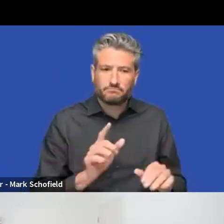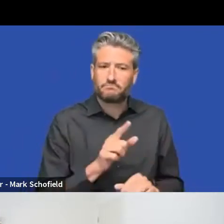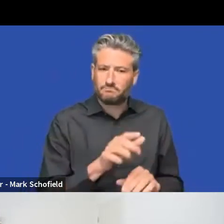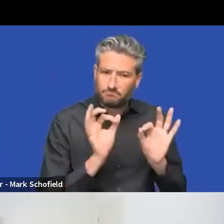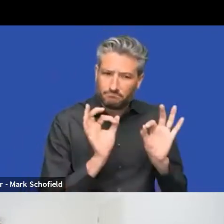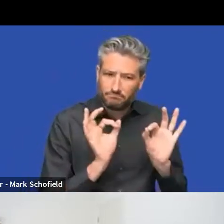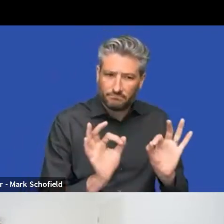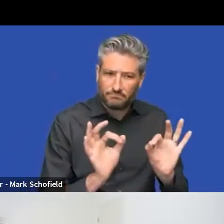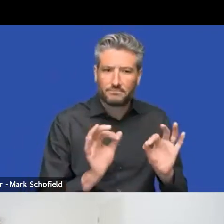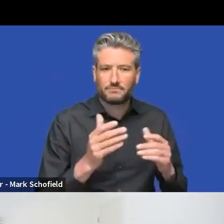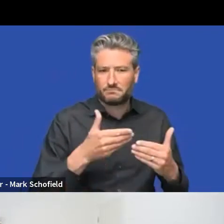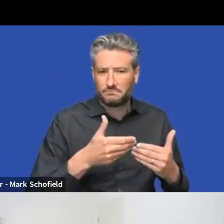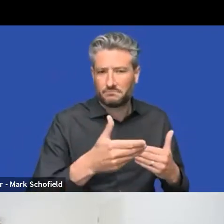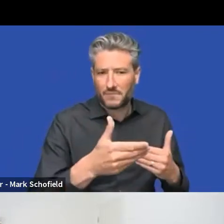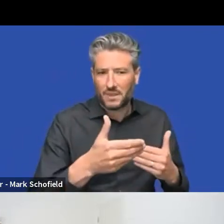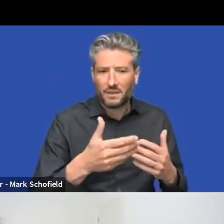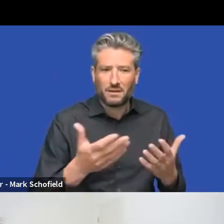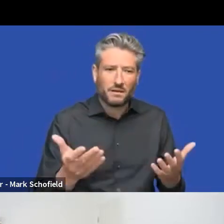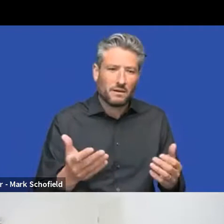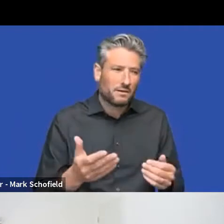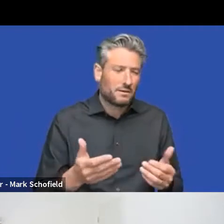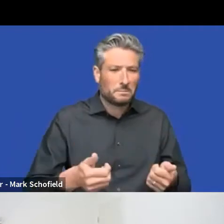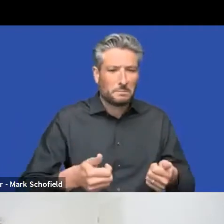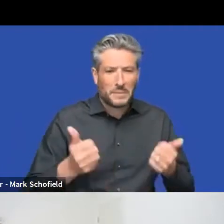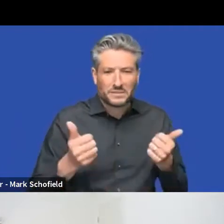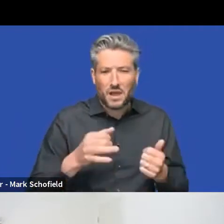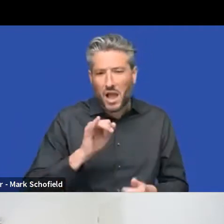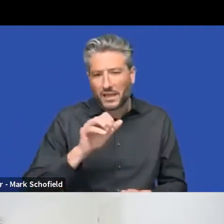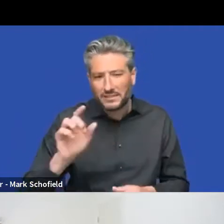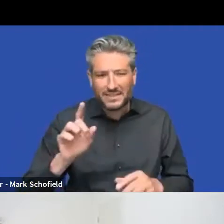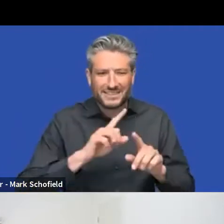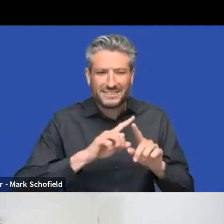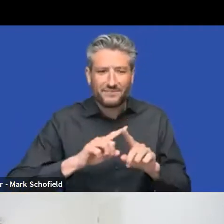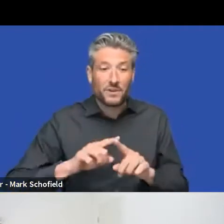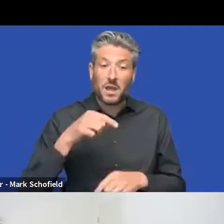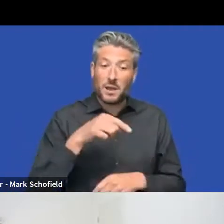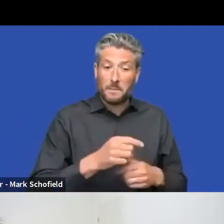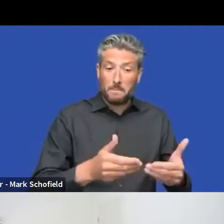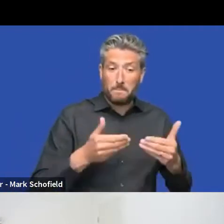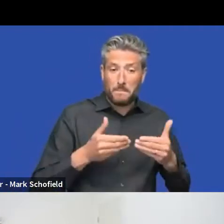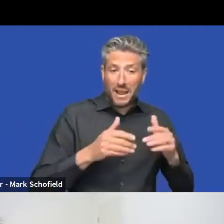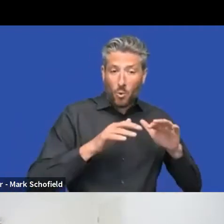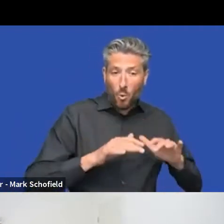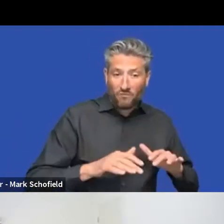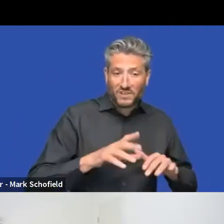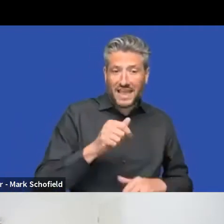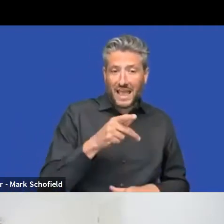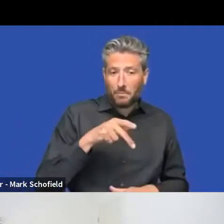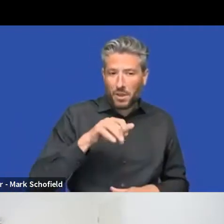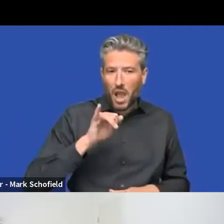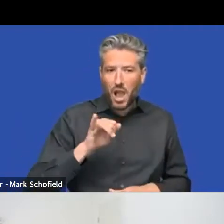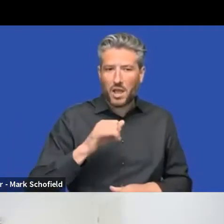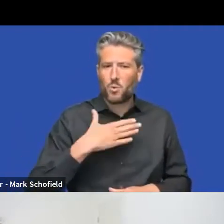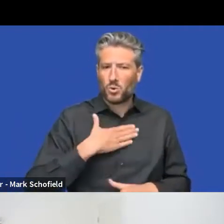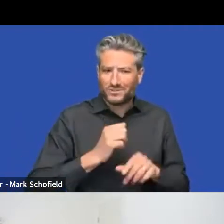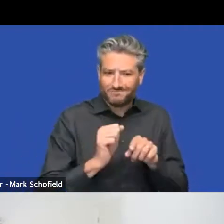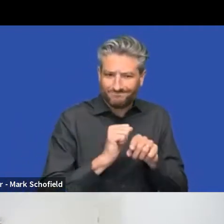better IDE help and stuff like we want to bring the back office API to a better place as well. And then there's the last, last, last part, which is about